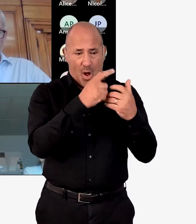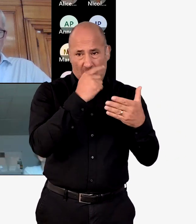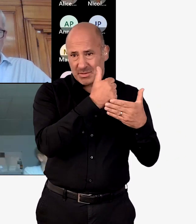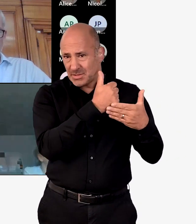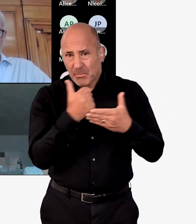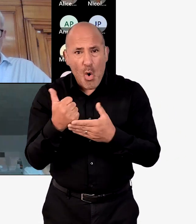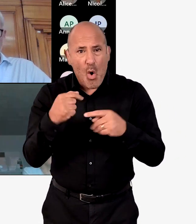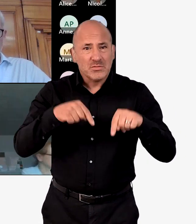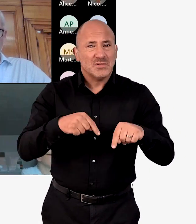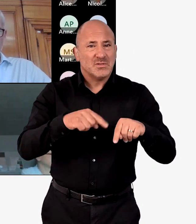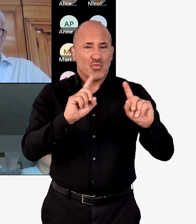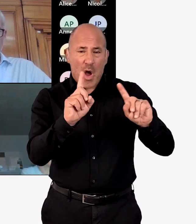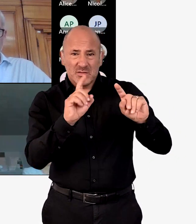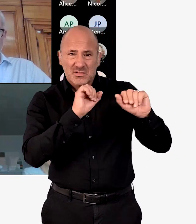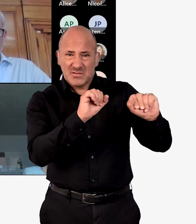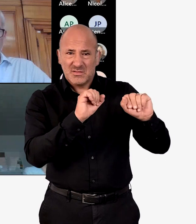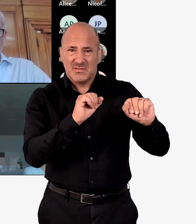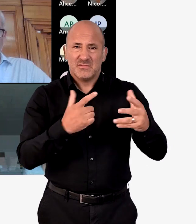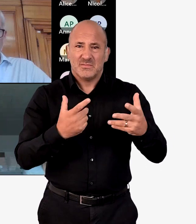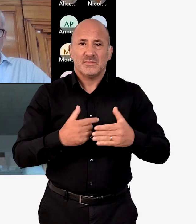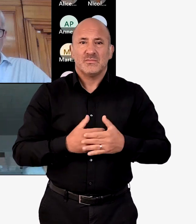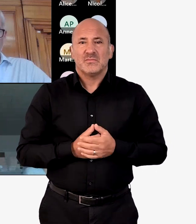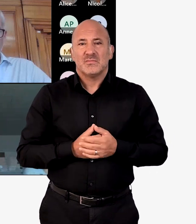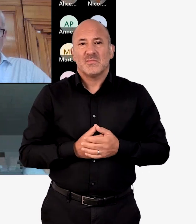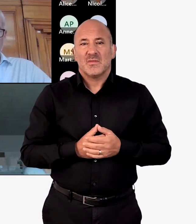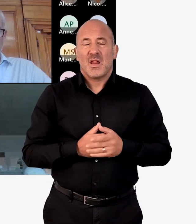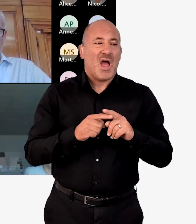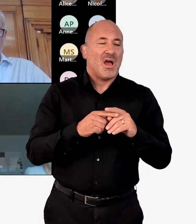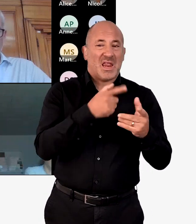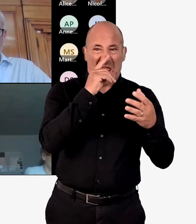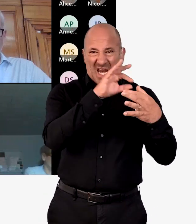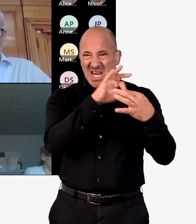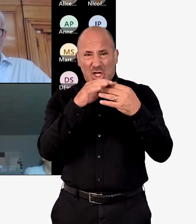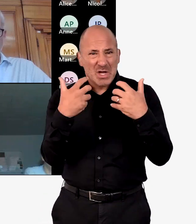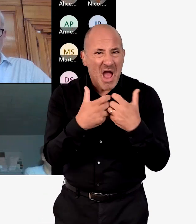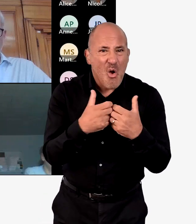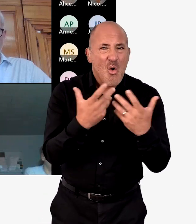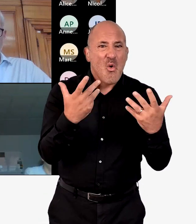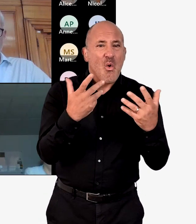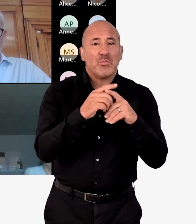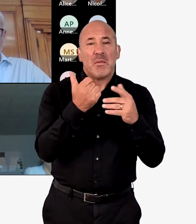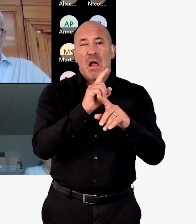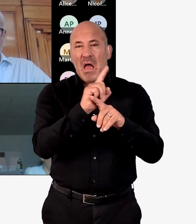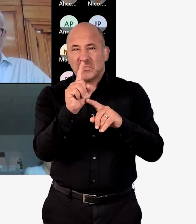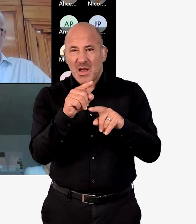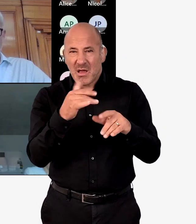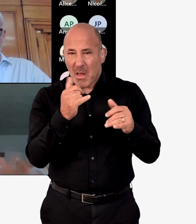they can have, you know, what is their role, how can they support, you know, how can they engage? And then also,